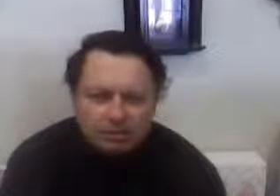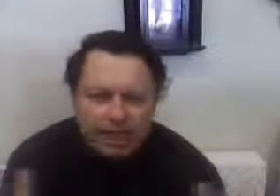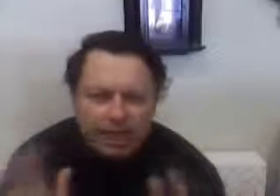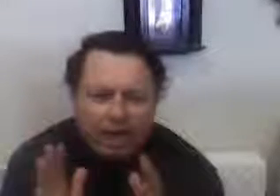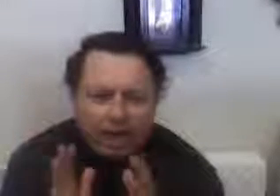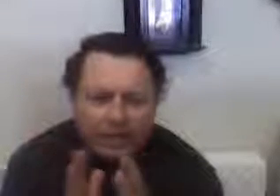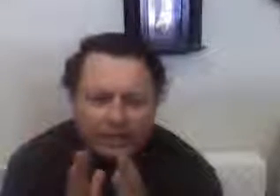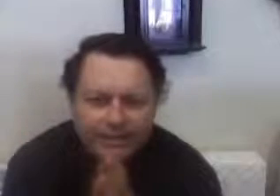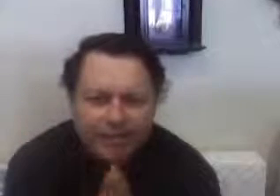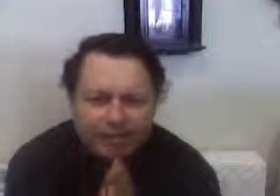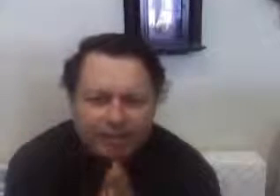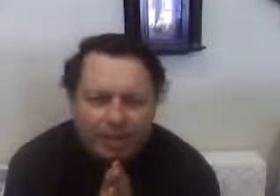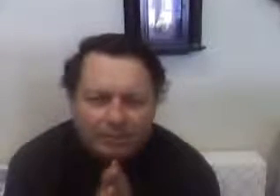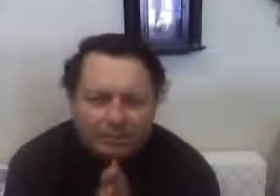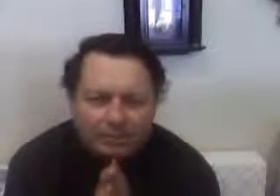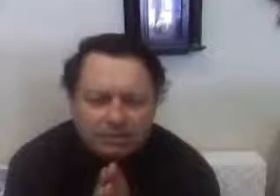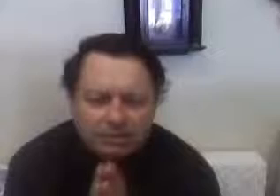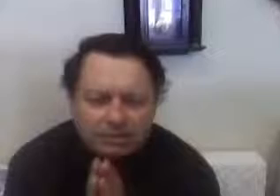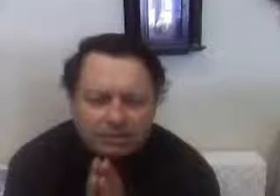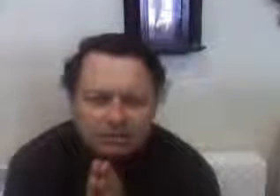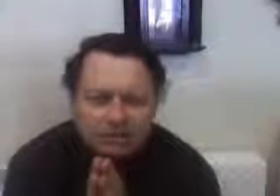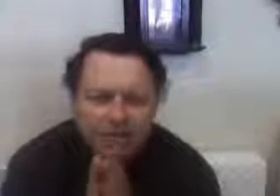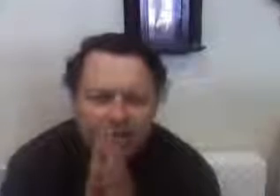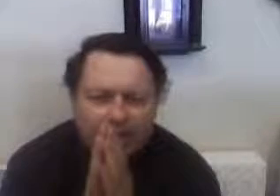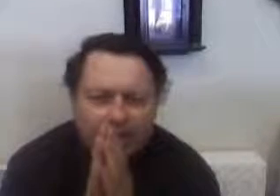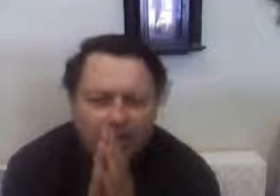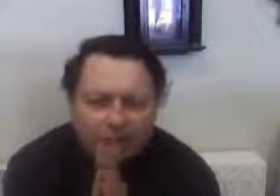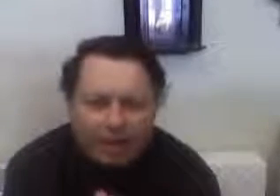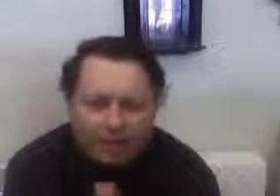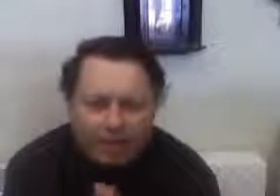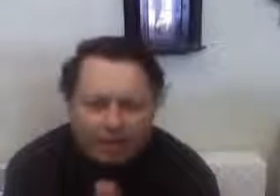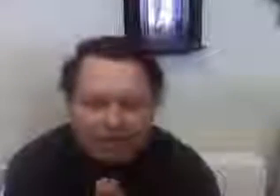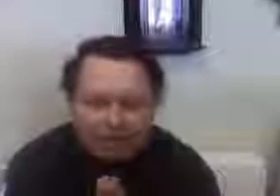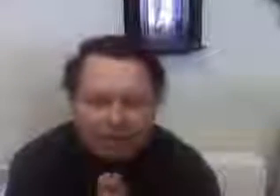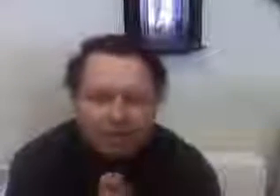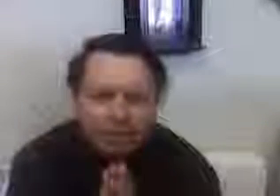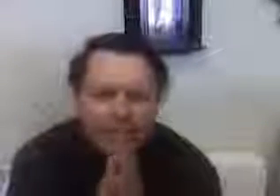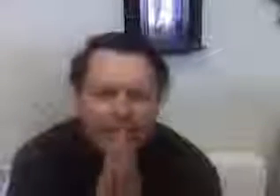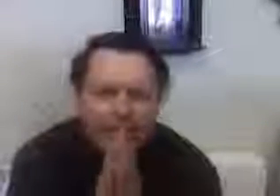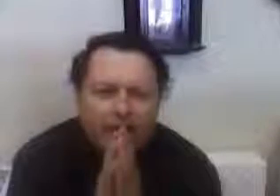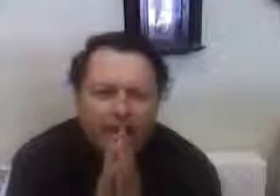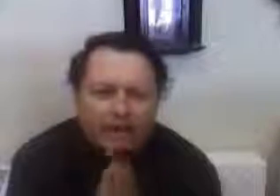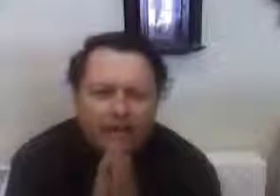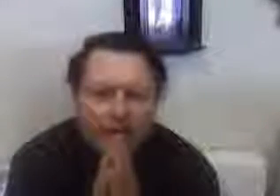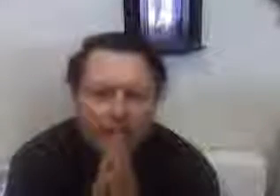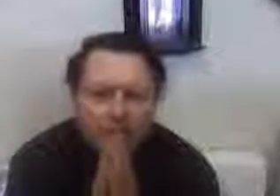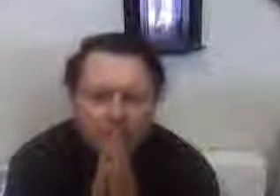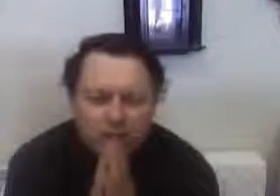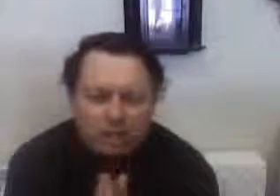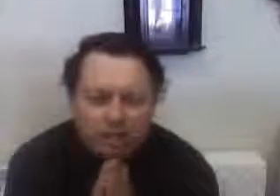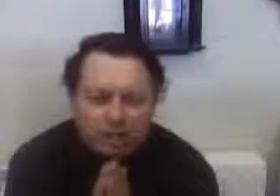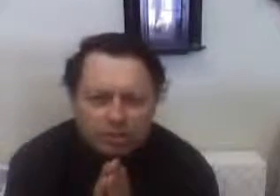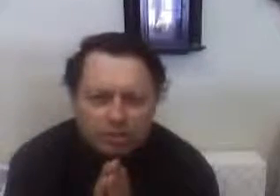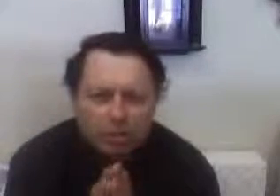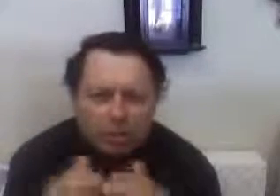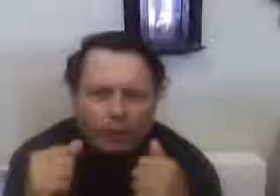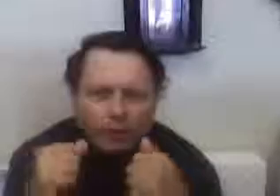They are not government. They're not the type of government. They are economic machines. When